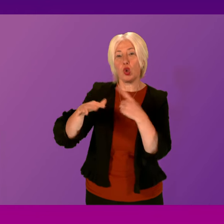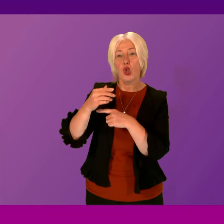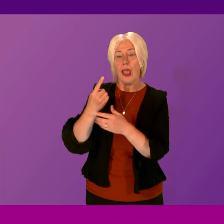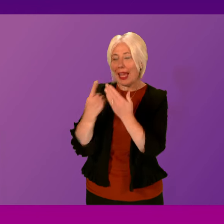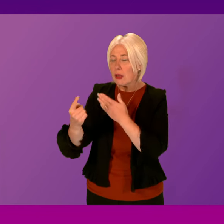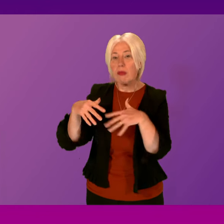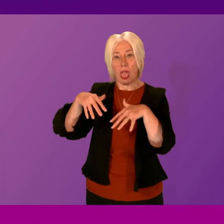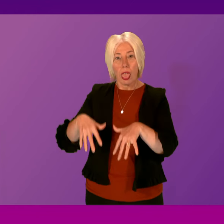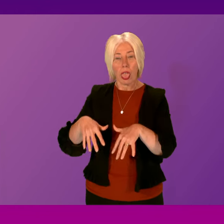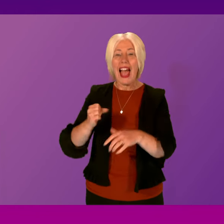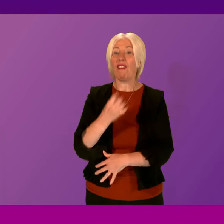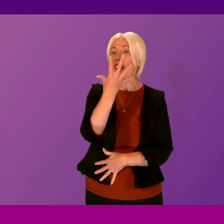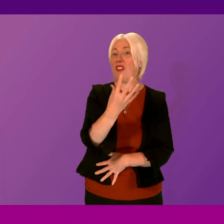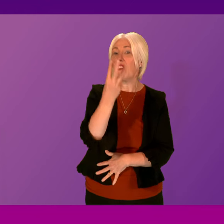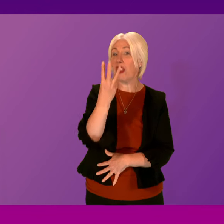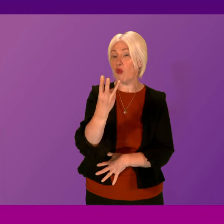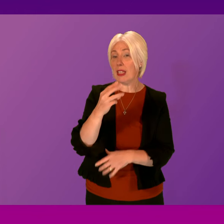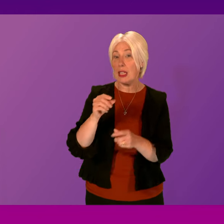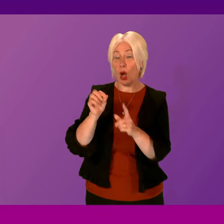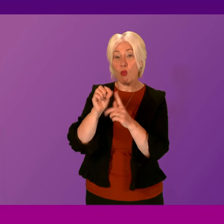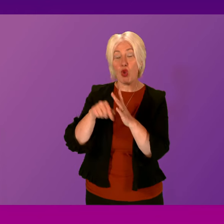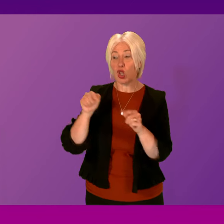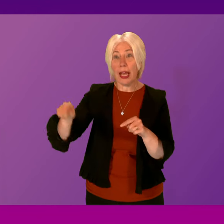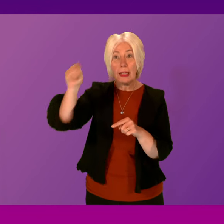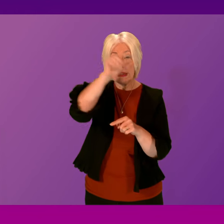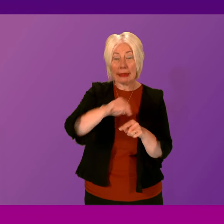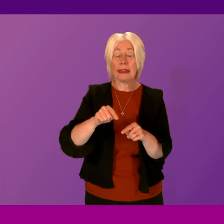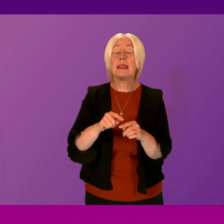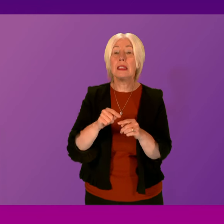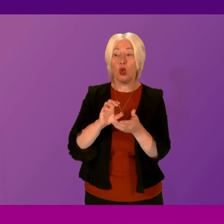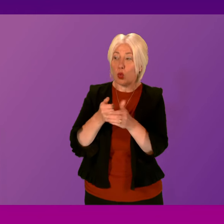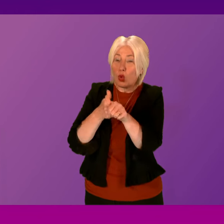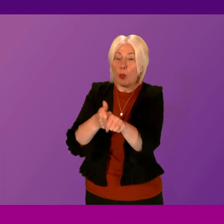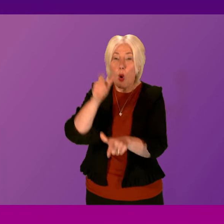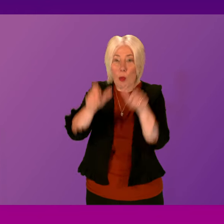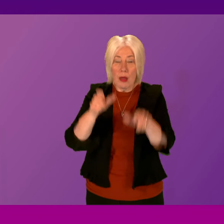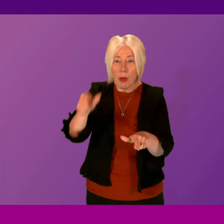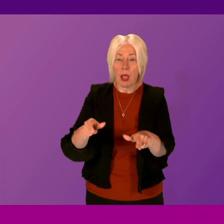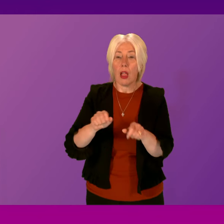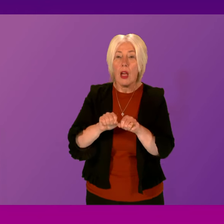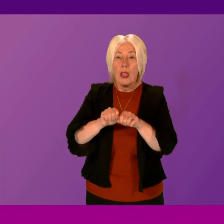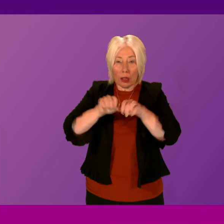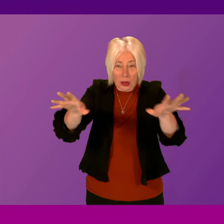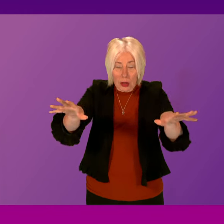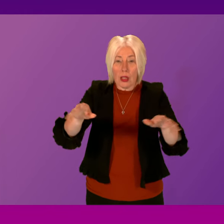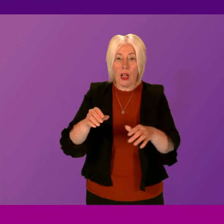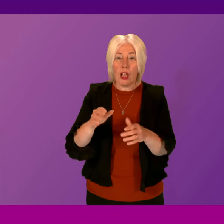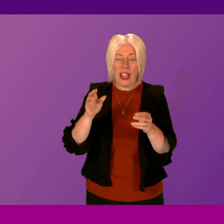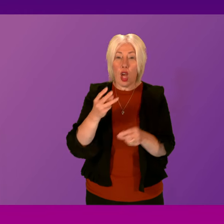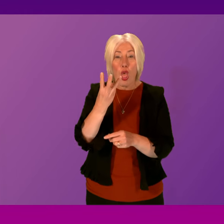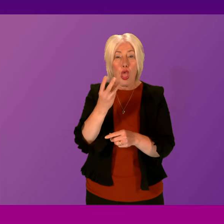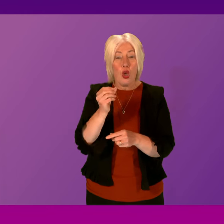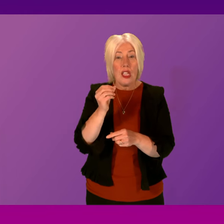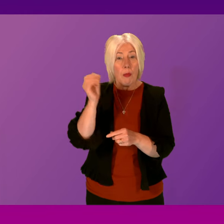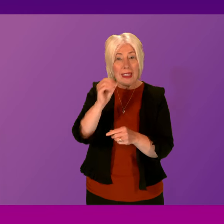53 local projects supporting people. And 70% of that fund will be distributed to smaller organisations, 30%